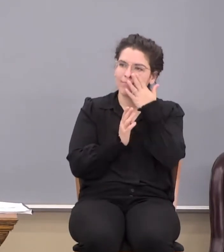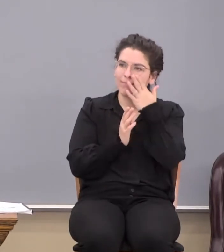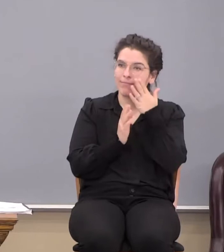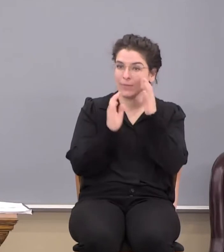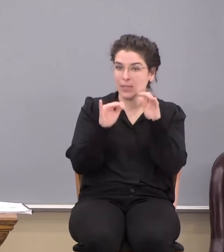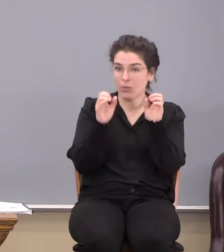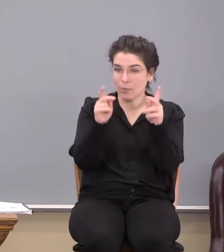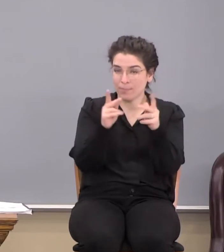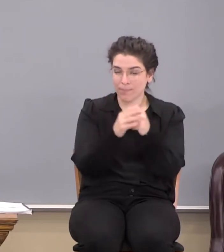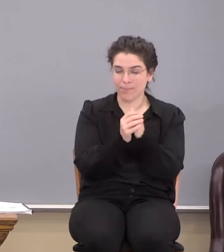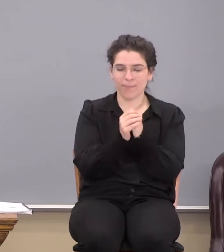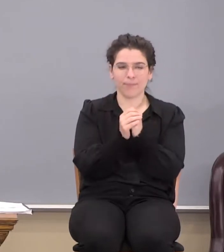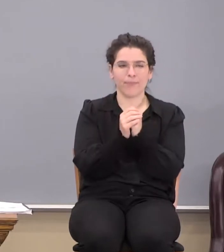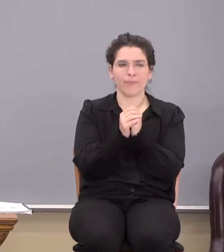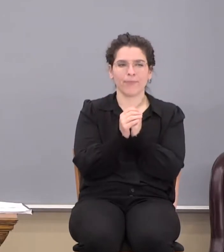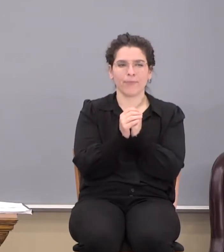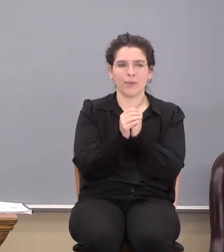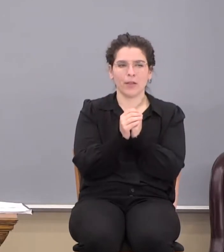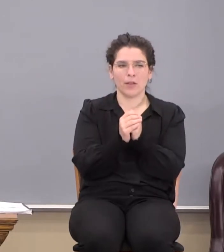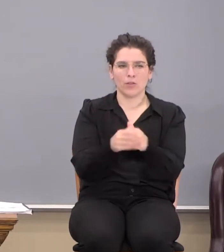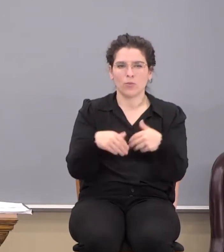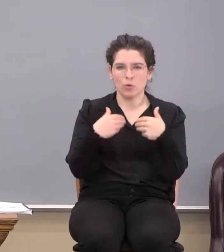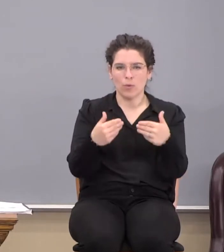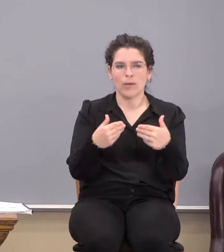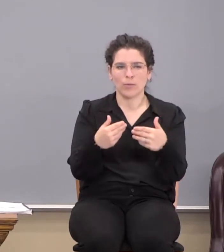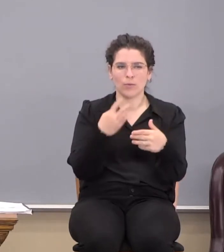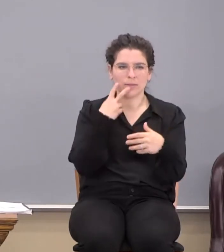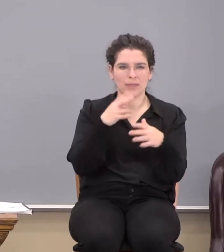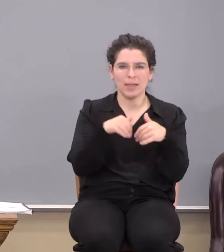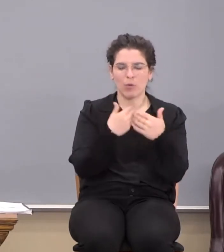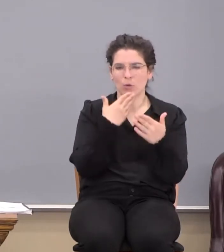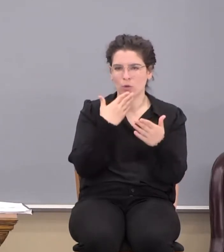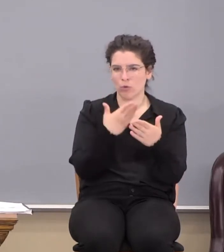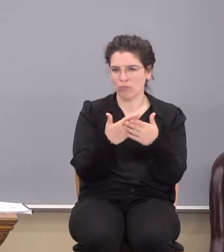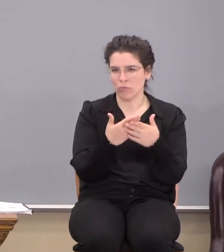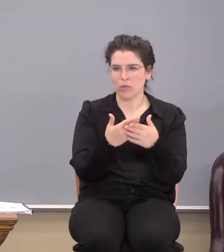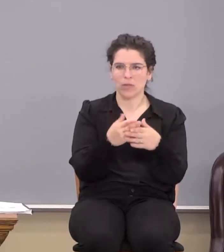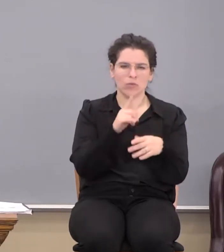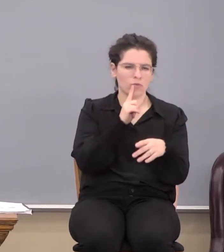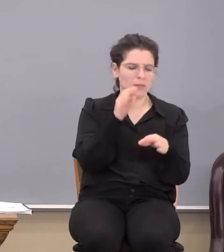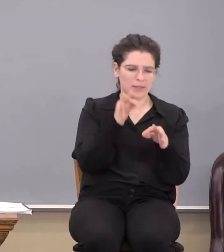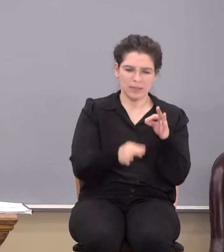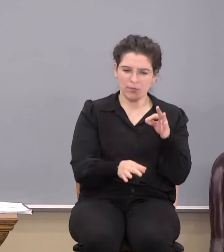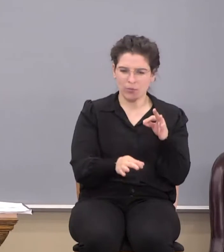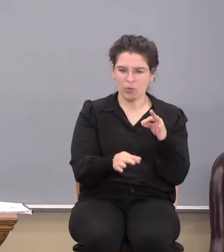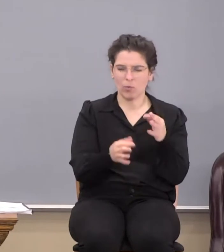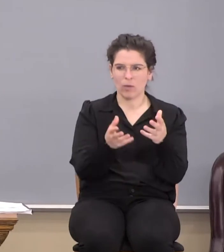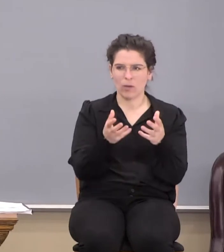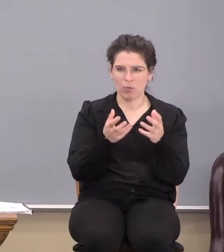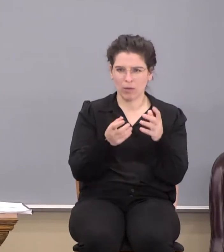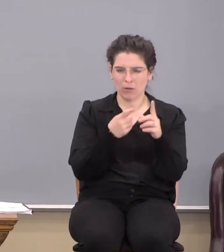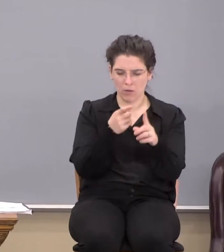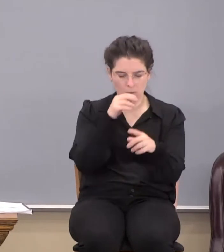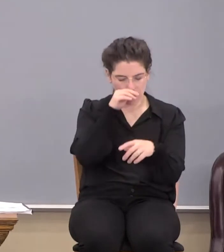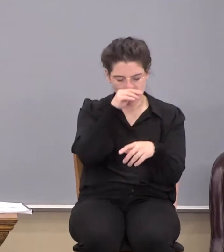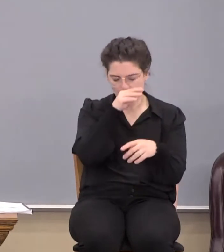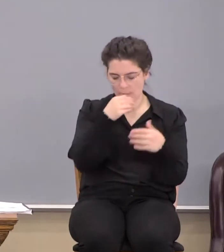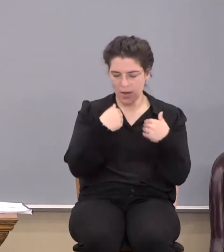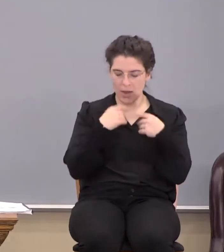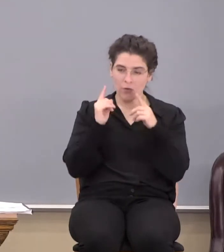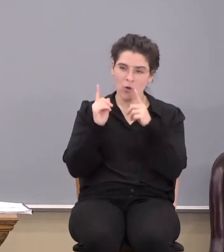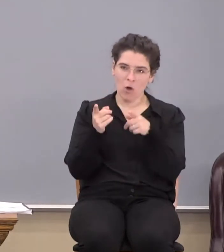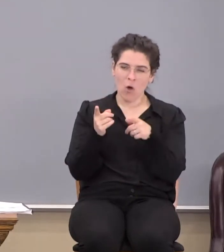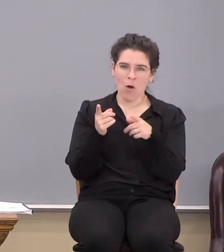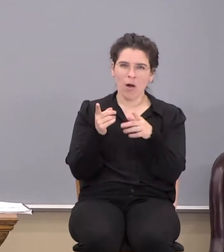Is that okay? All right. So, but we'll see, we'll see how it goes. Okay. And it's real simple where we want to get to. I'm going to have you look